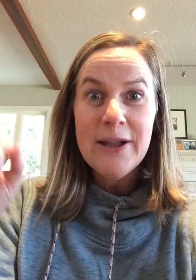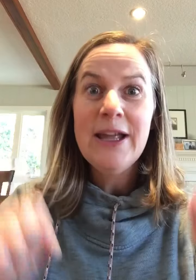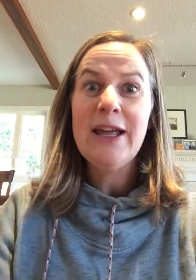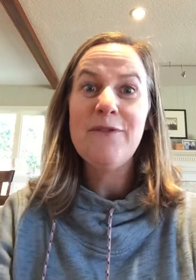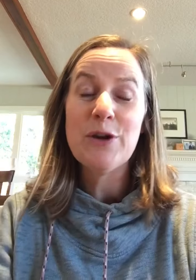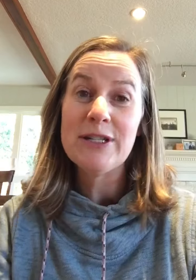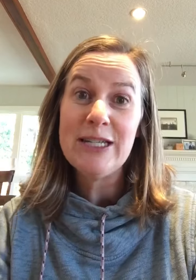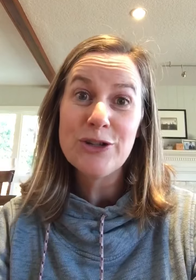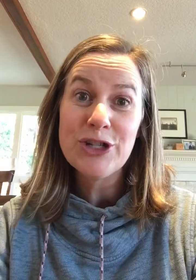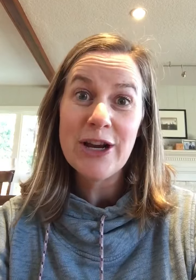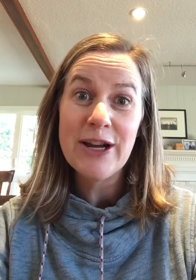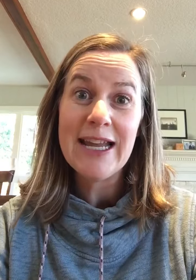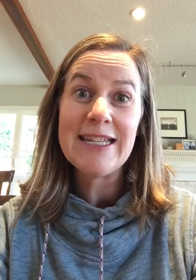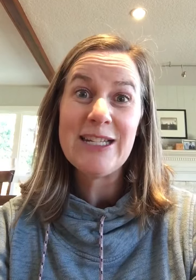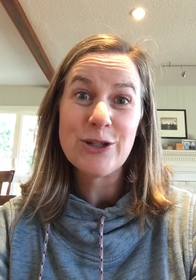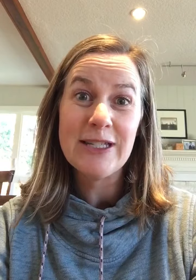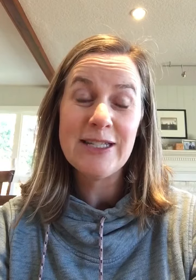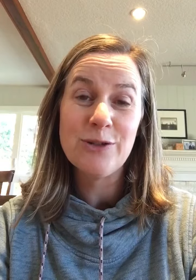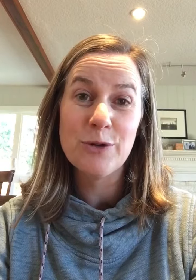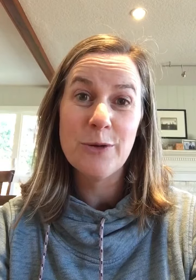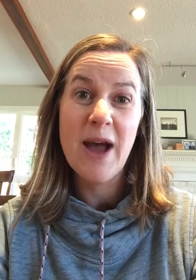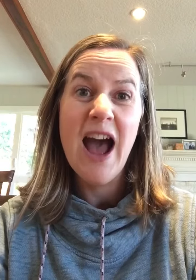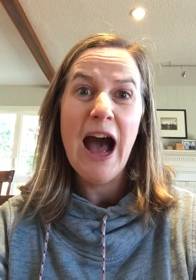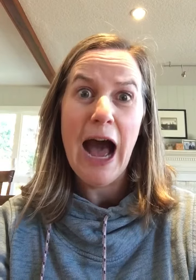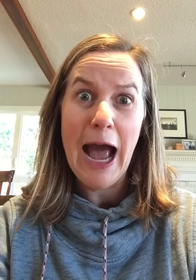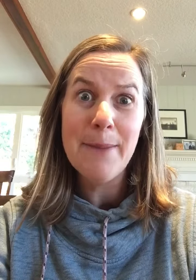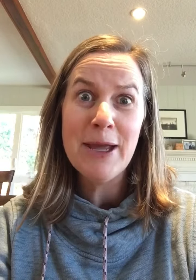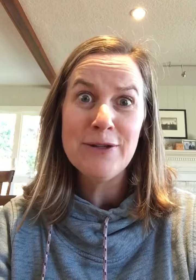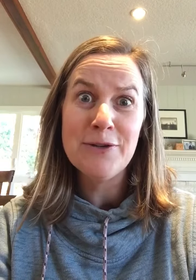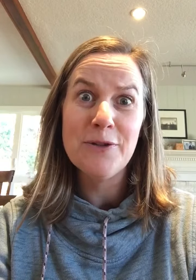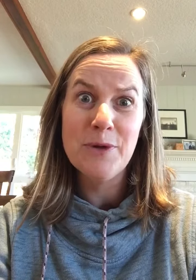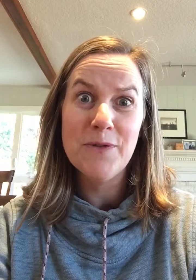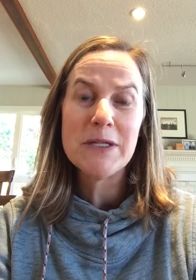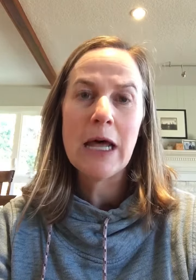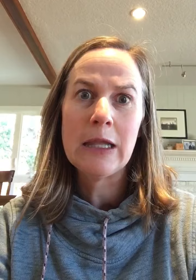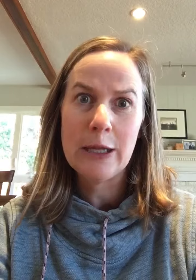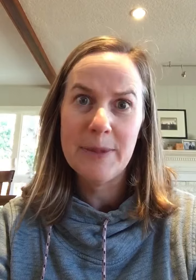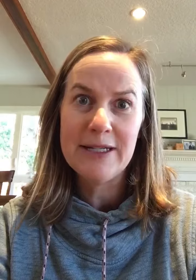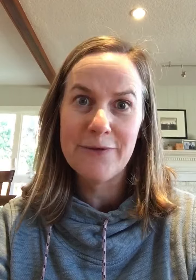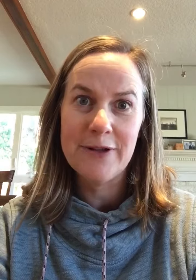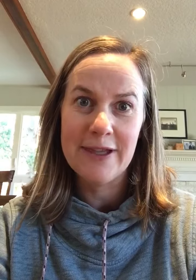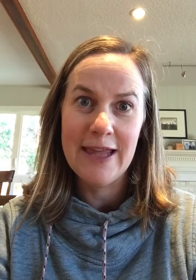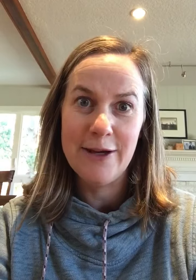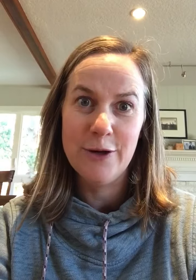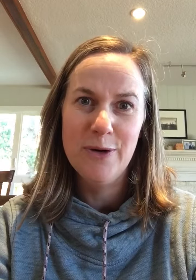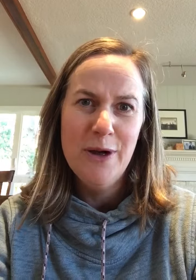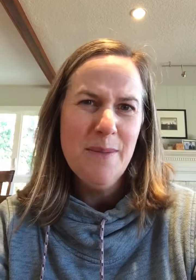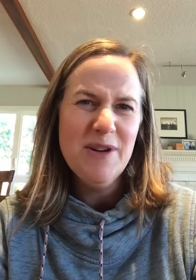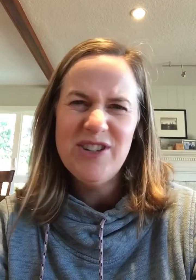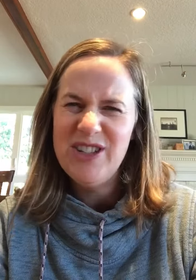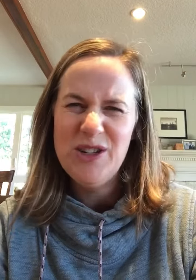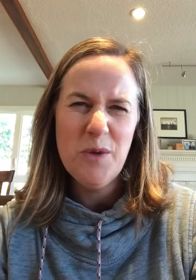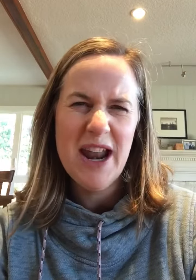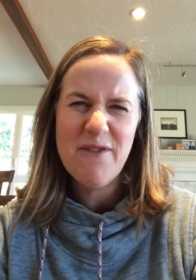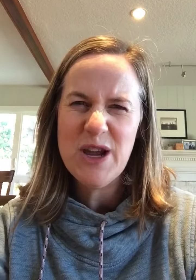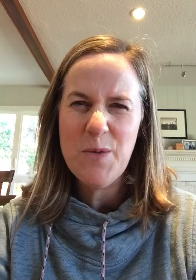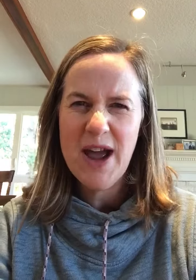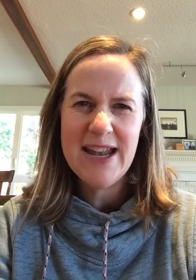If you're in Teacher Sherry and Teacher Lisa's room, I may do the moves a little bit different than they do, but just do whatever you want.